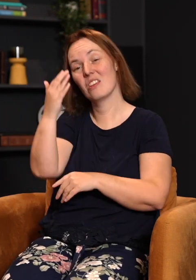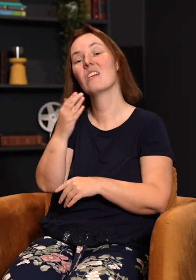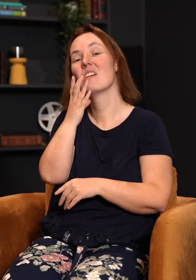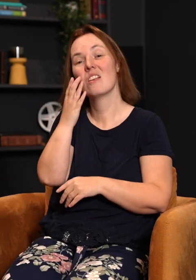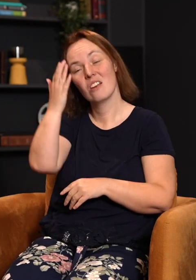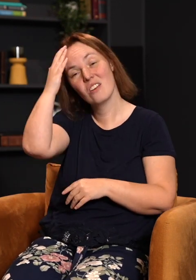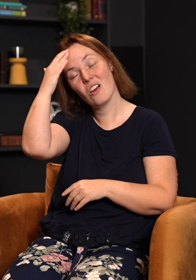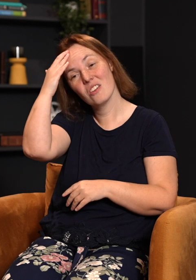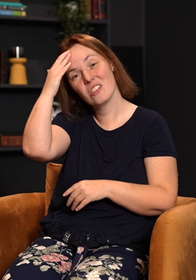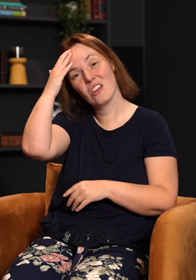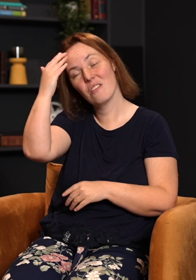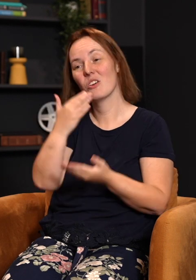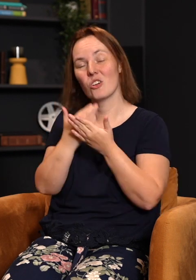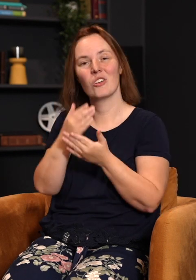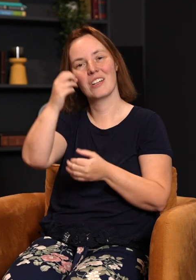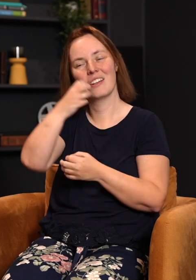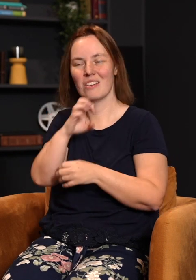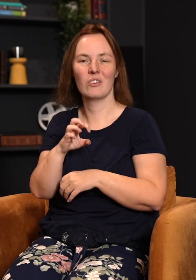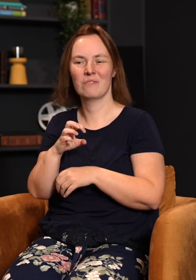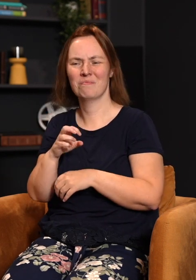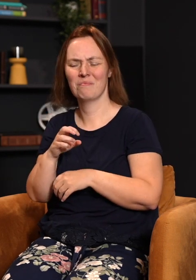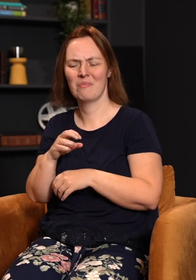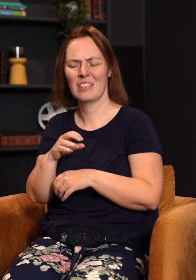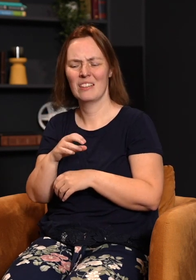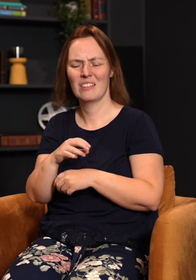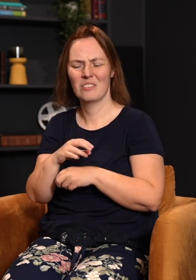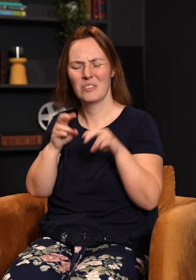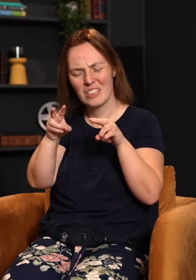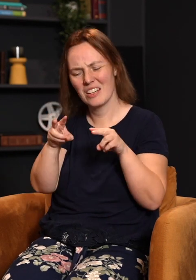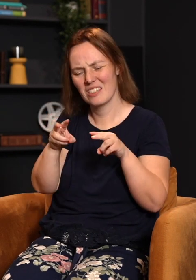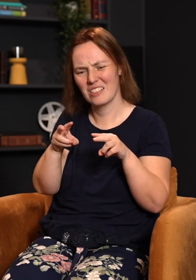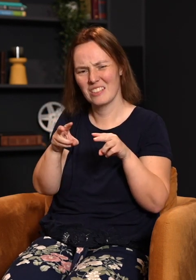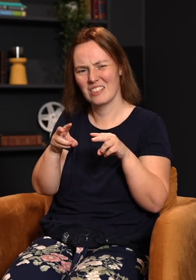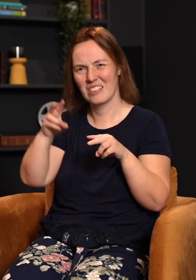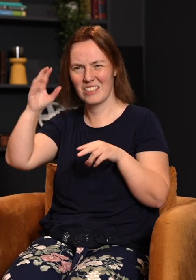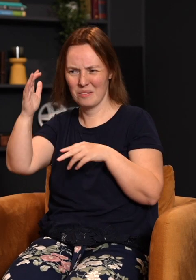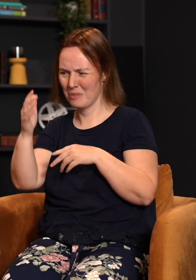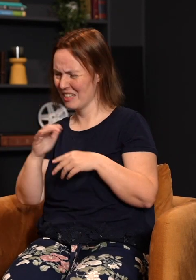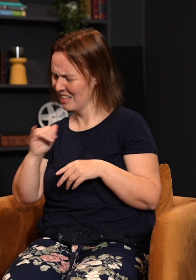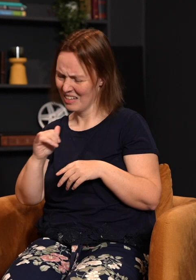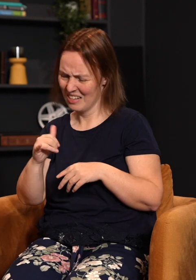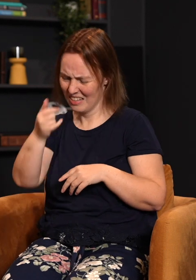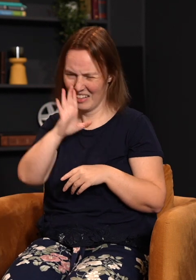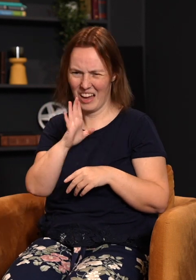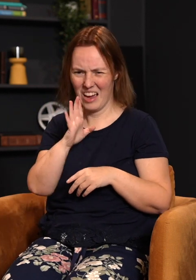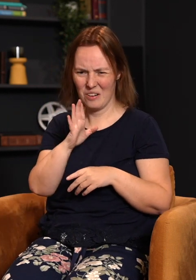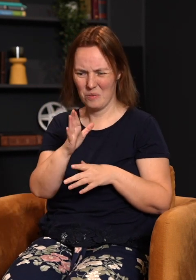Now, once again, in our human understanding, we tend to look at that and say, well, it seems like God was holding out on them. In fact, that's the lie the devil used